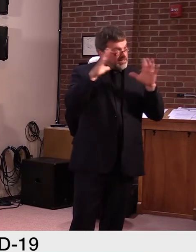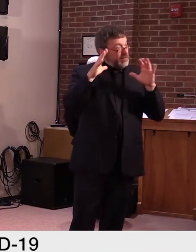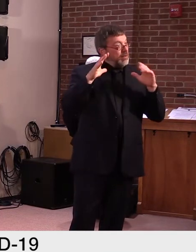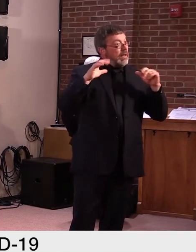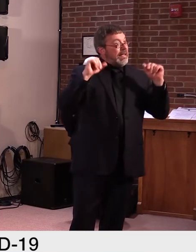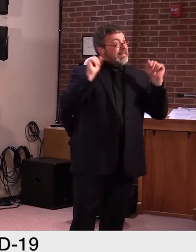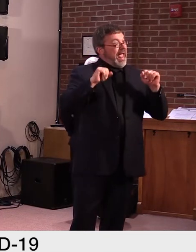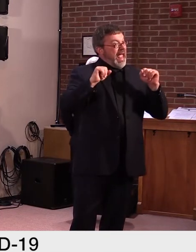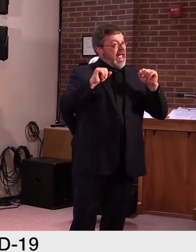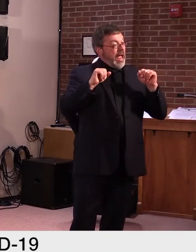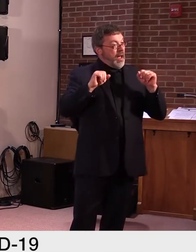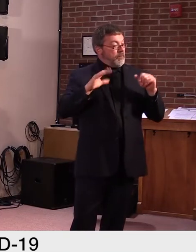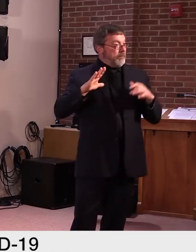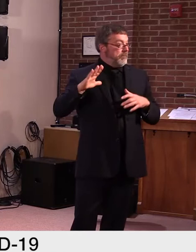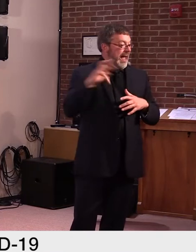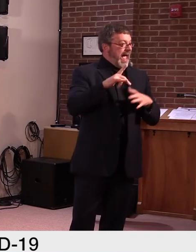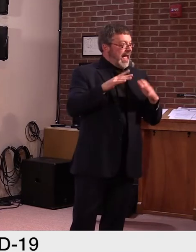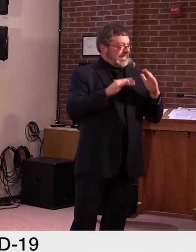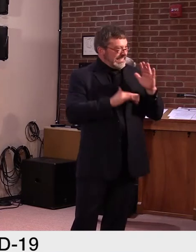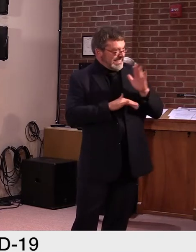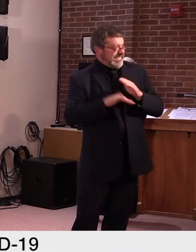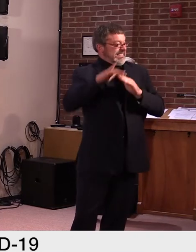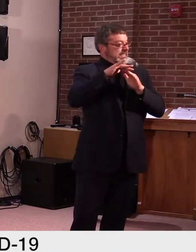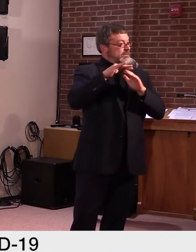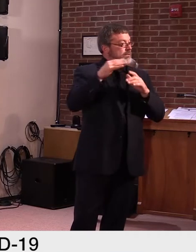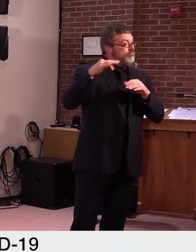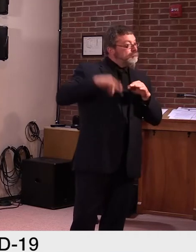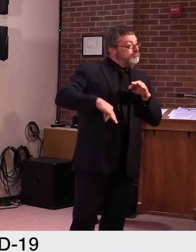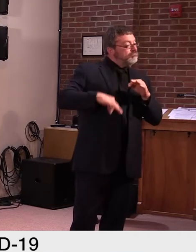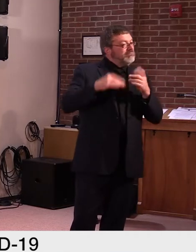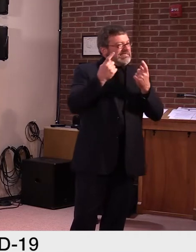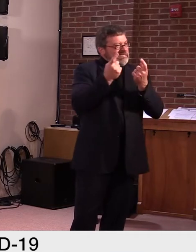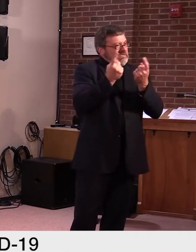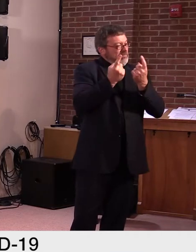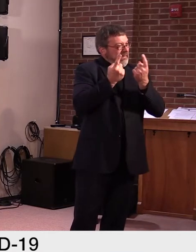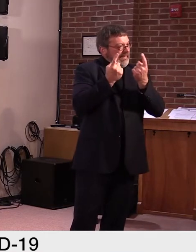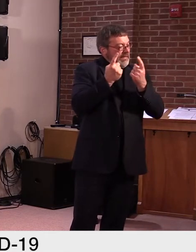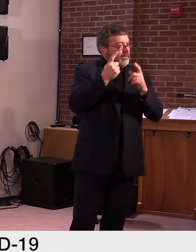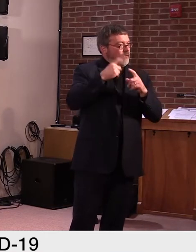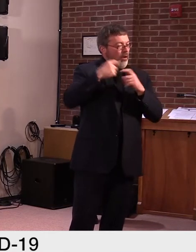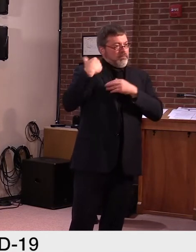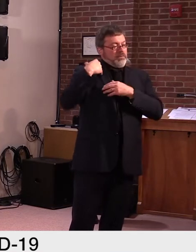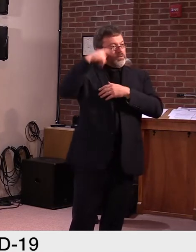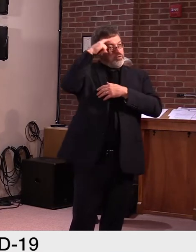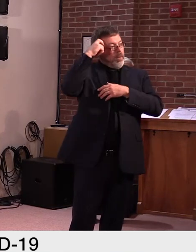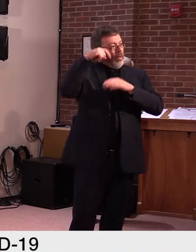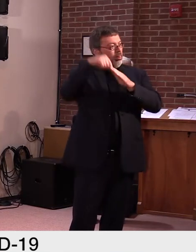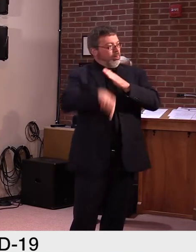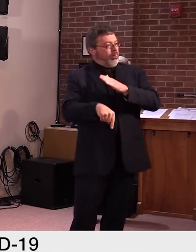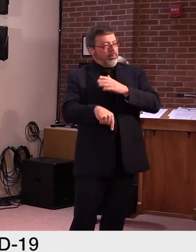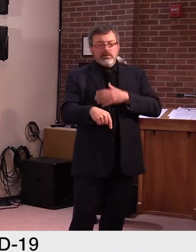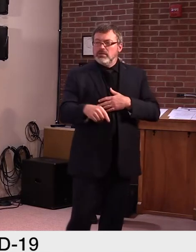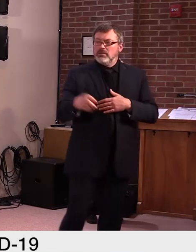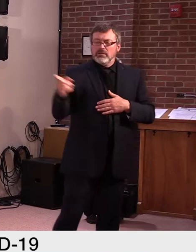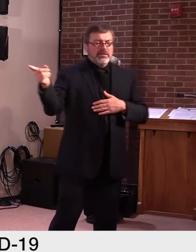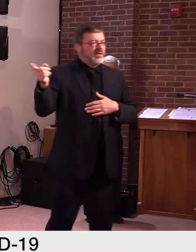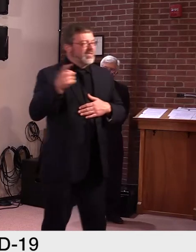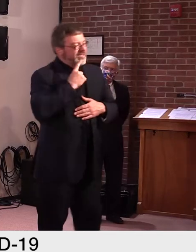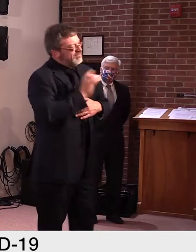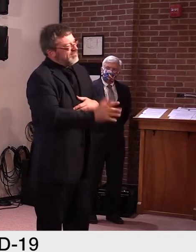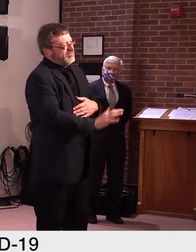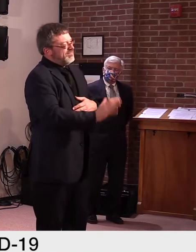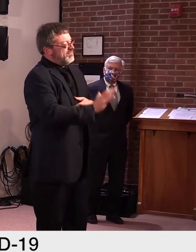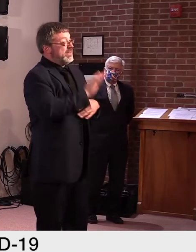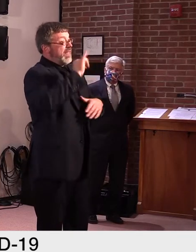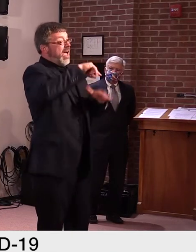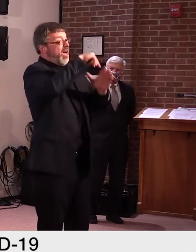gain or the losses, uh, that they've, uh, experienced at this point in time. We can only help in some respects. Uh, you saw on the travel map, the,